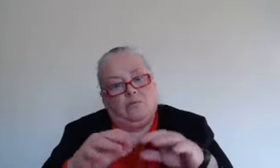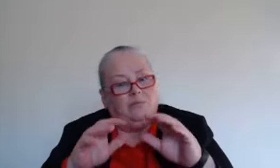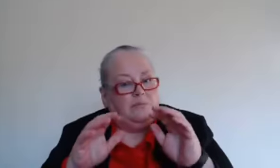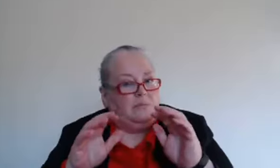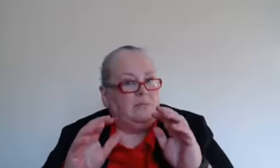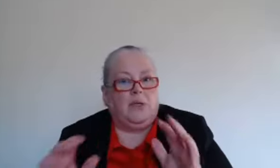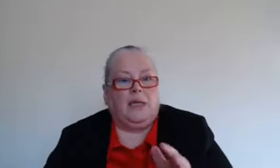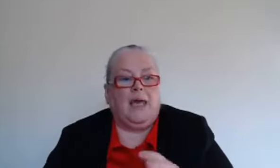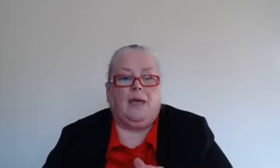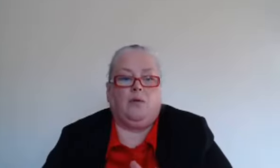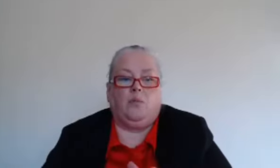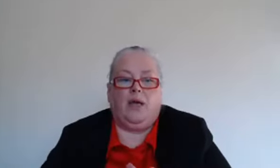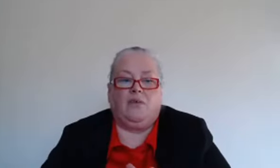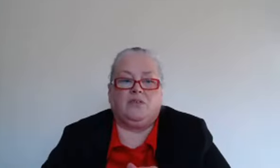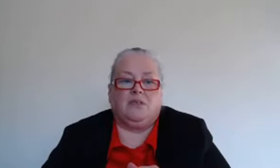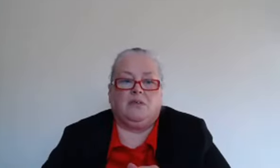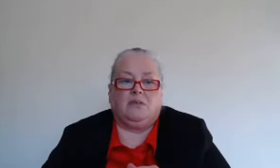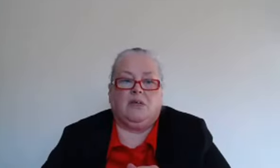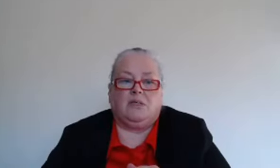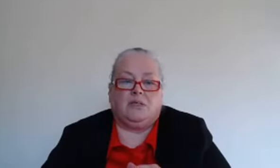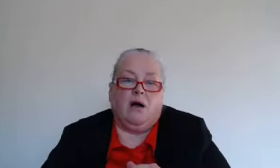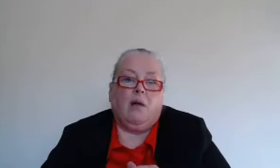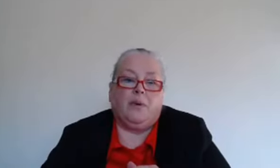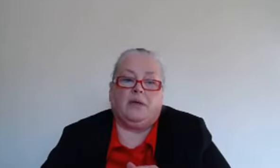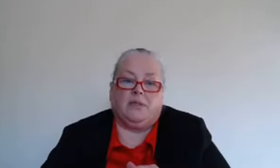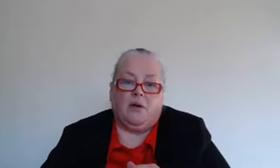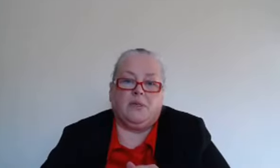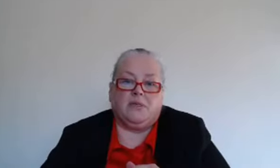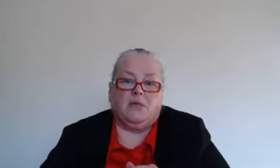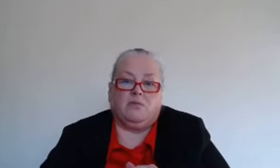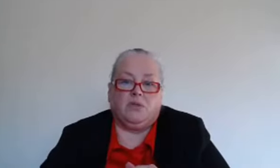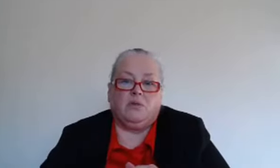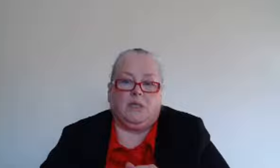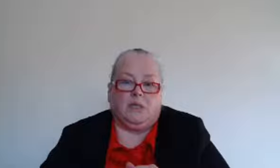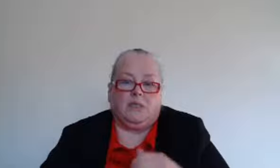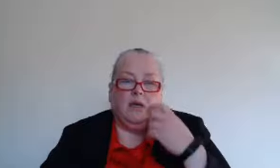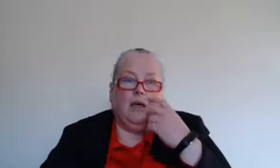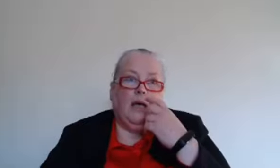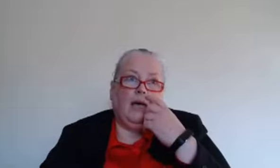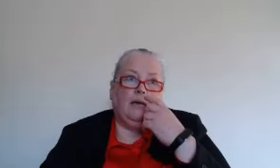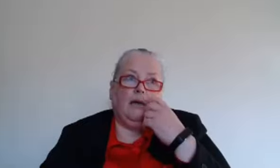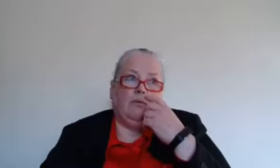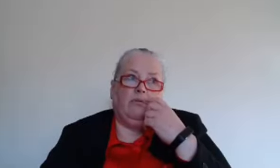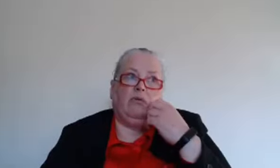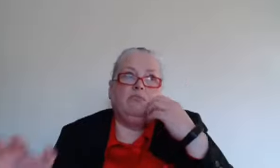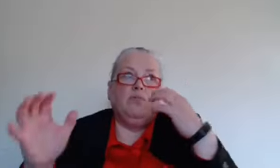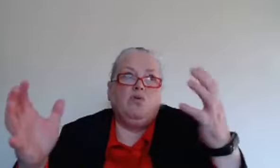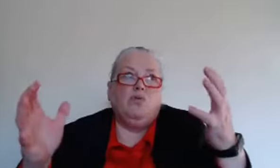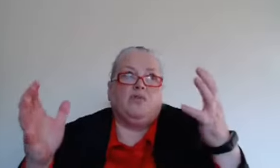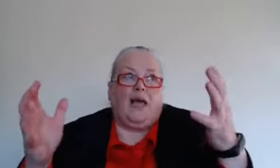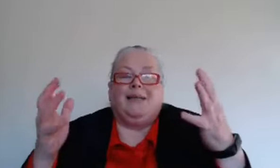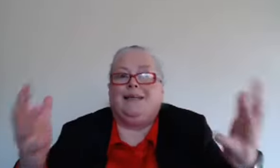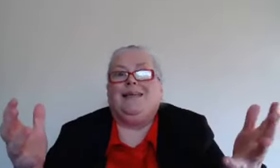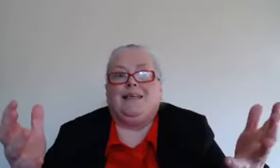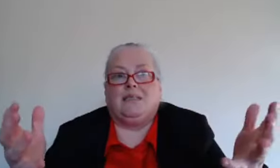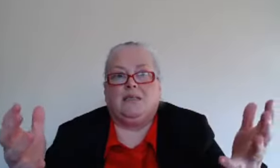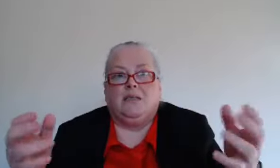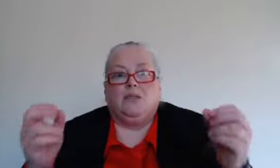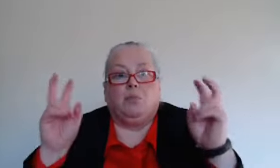again we have to stop here stop ourselves from doing this and and remove that need to be